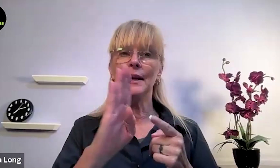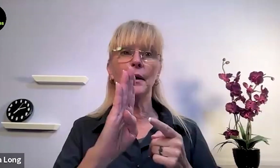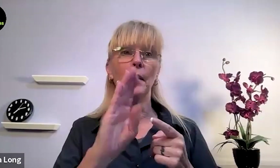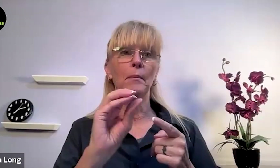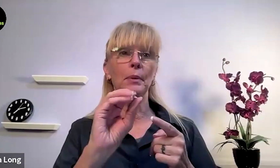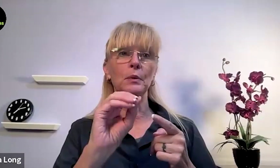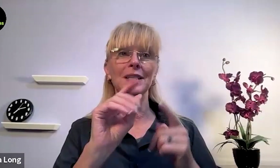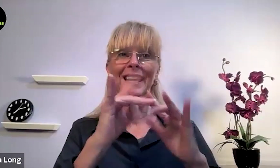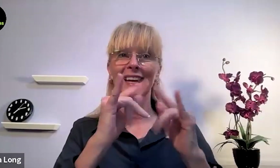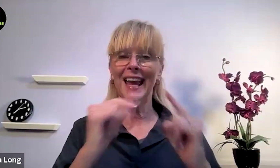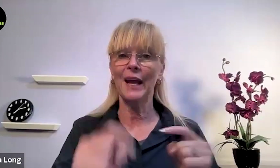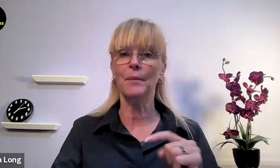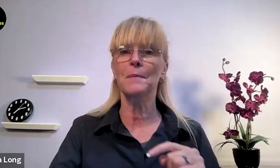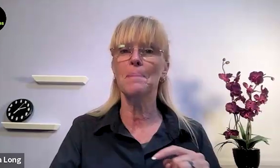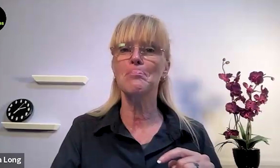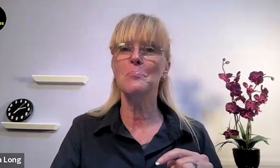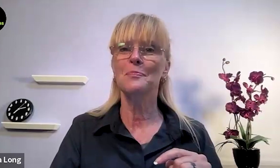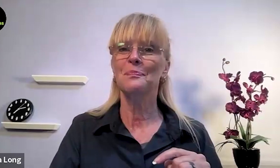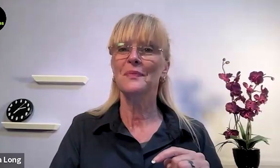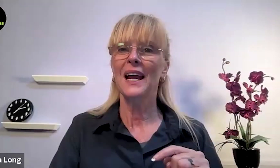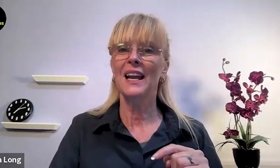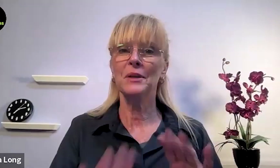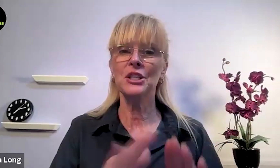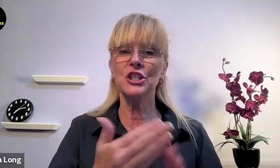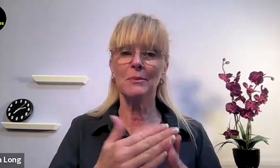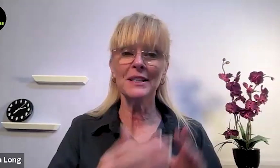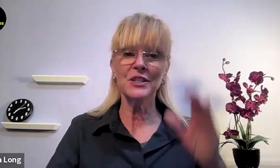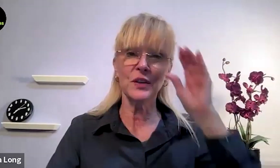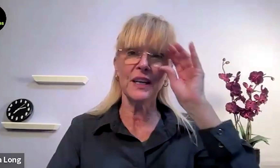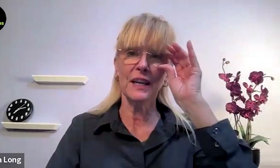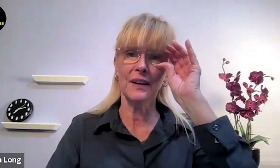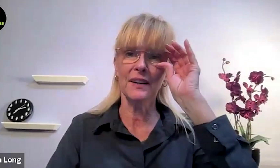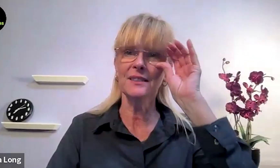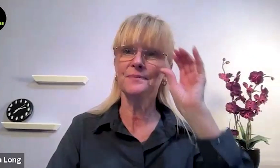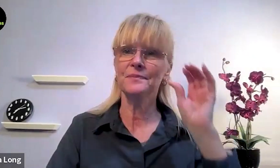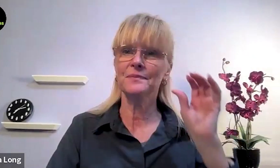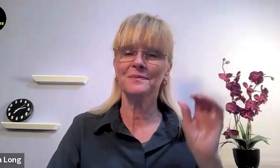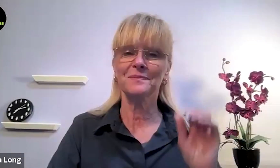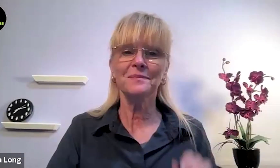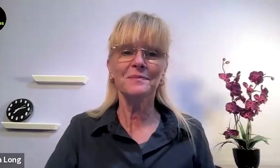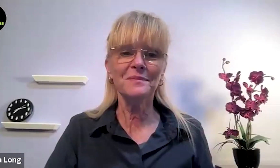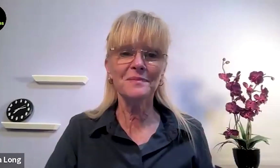the boot camp and I'm going to share my screen here